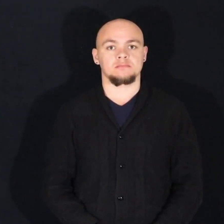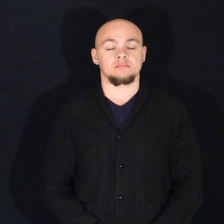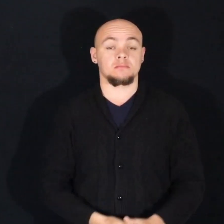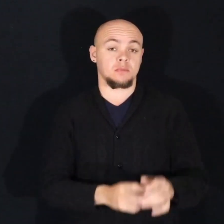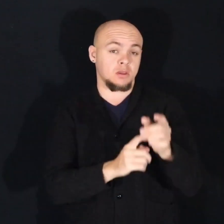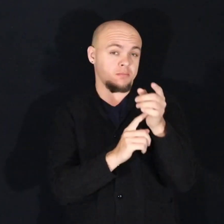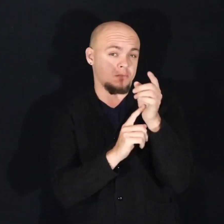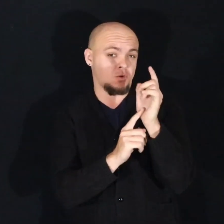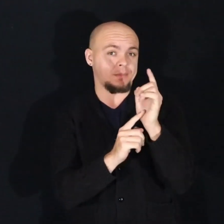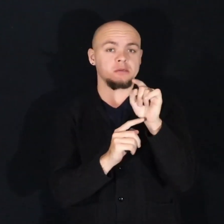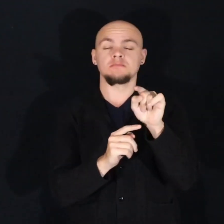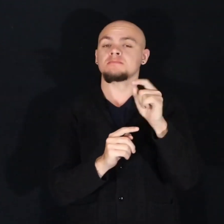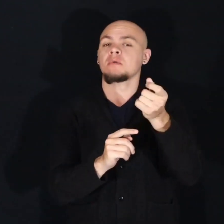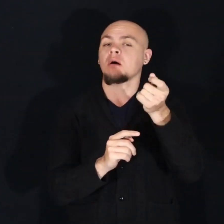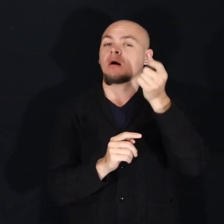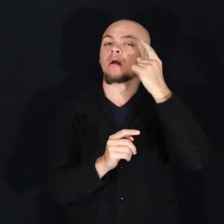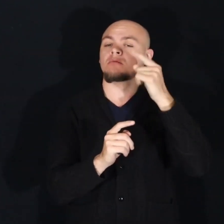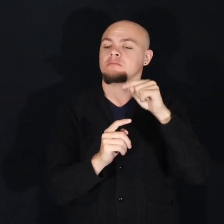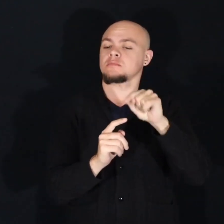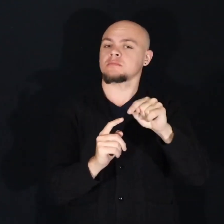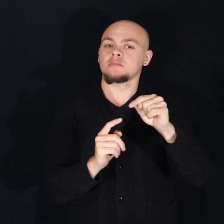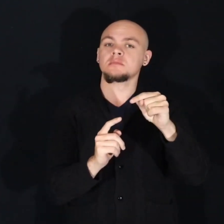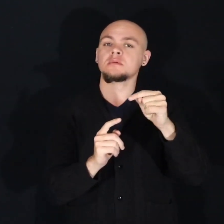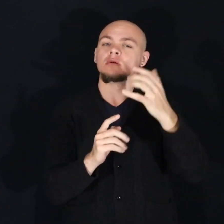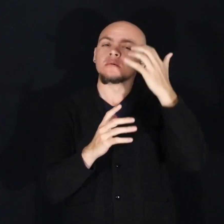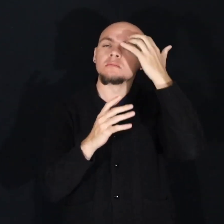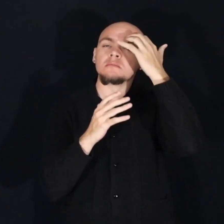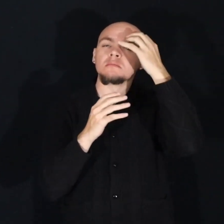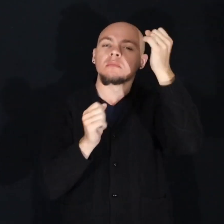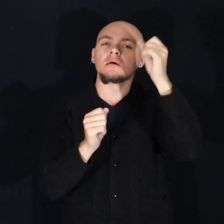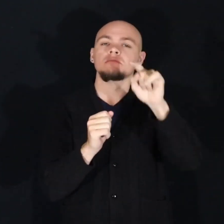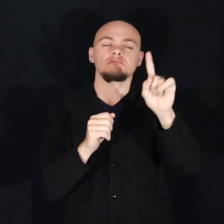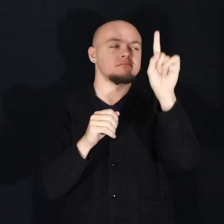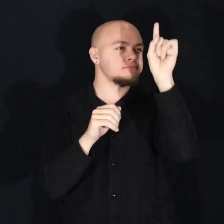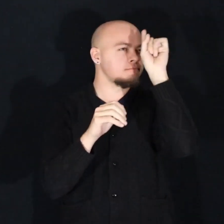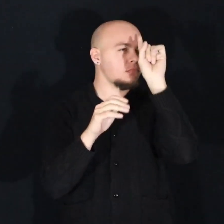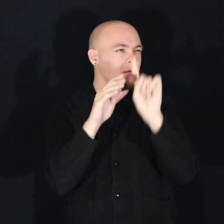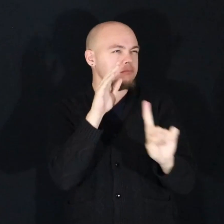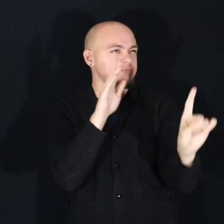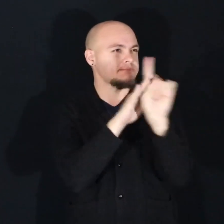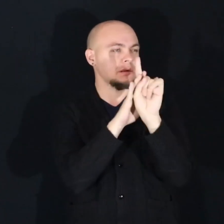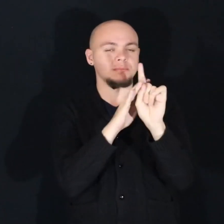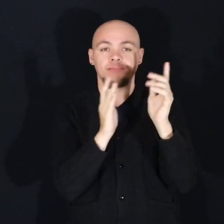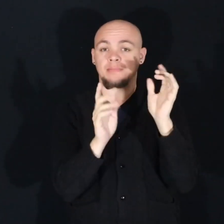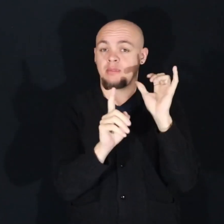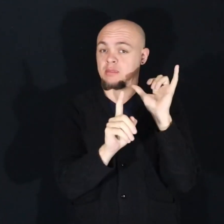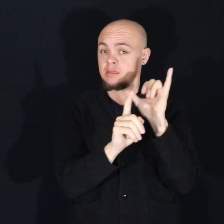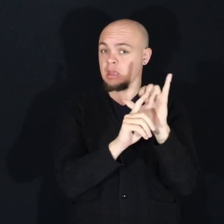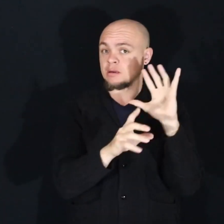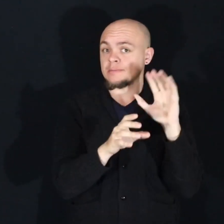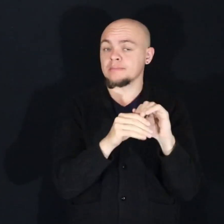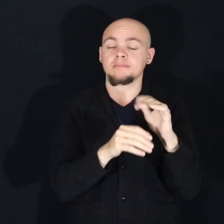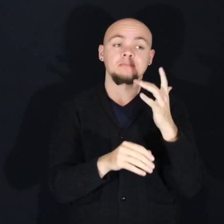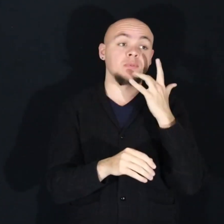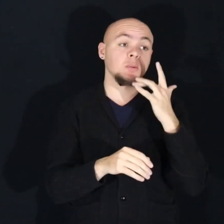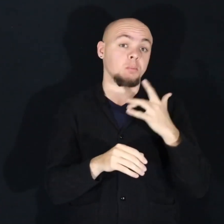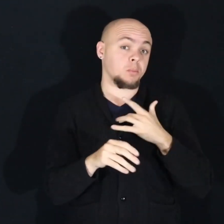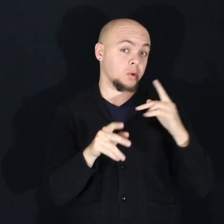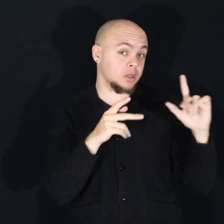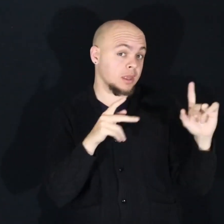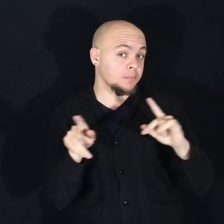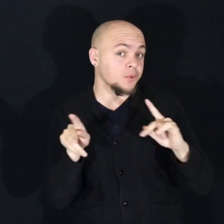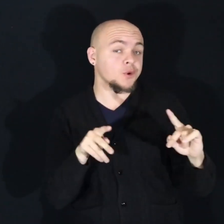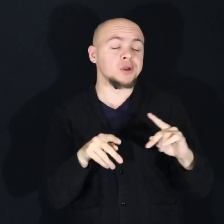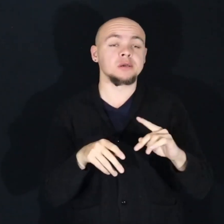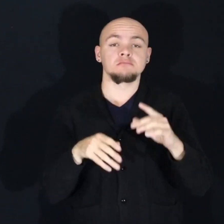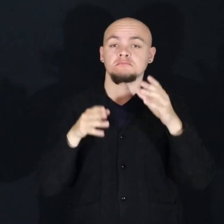If you could take a second to think, what's a memorable moment that comes to your mind? That could include a birthday party, personal